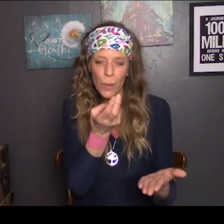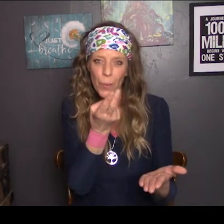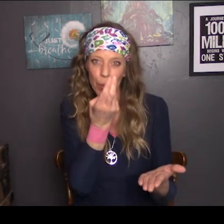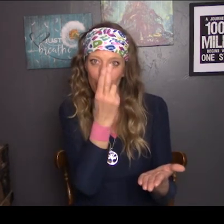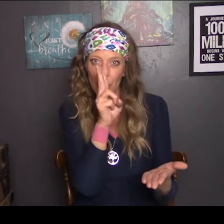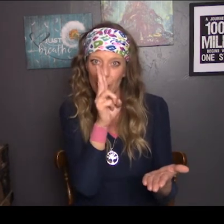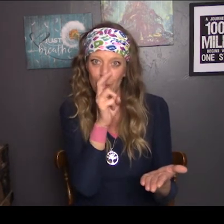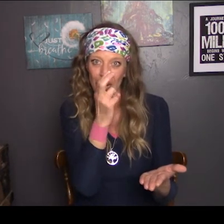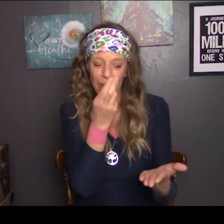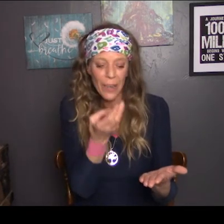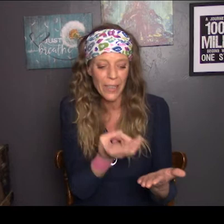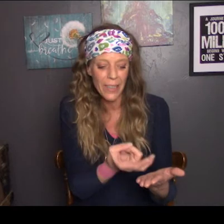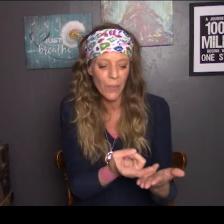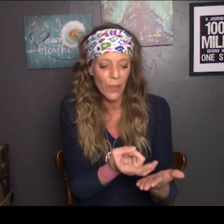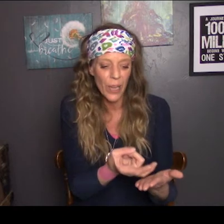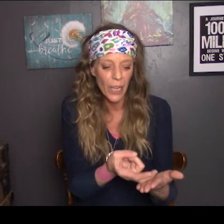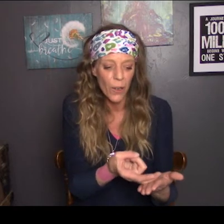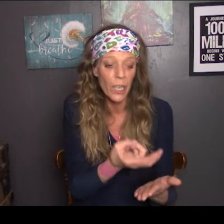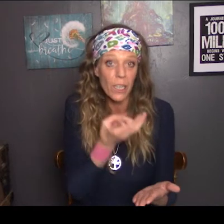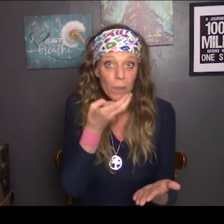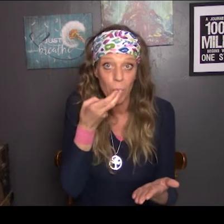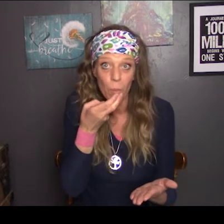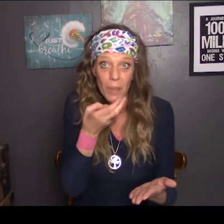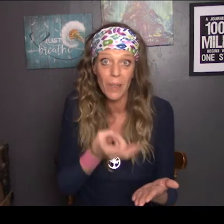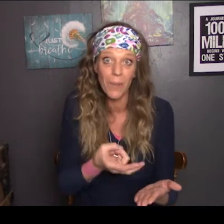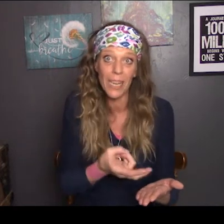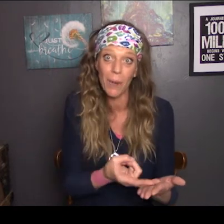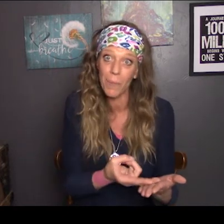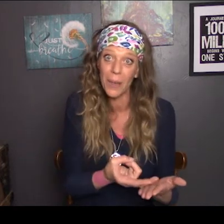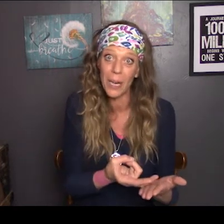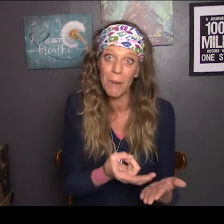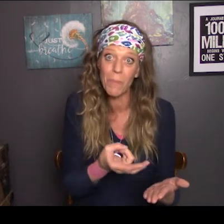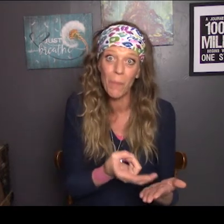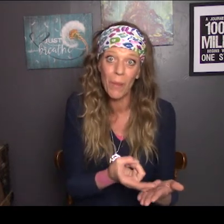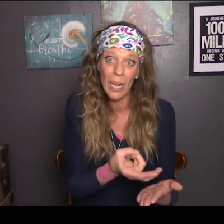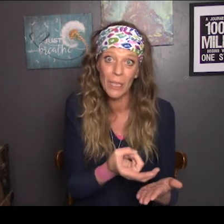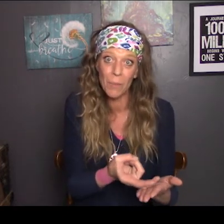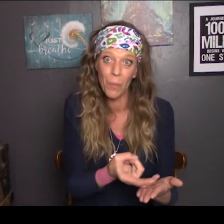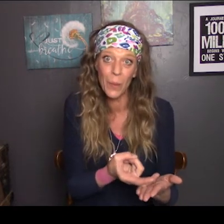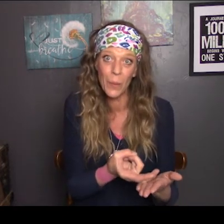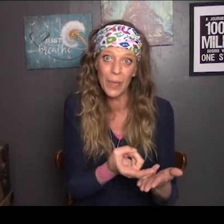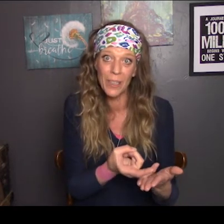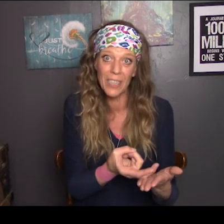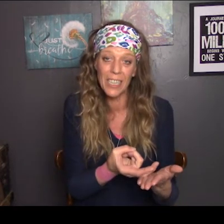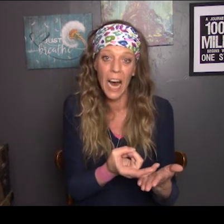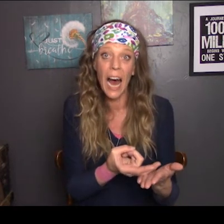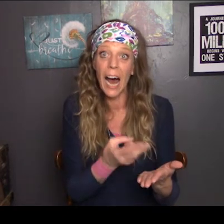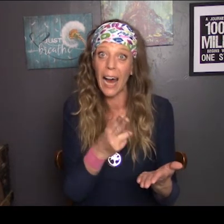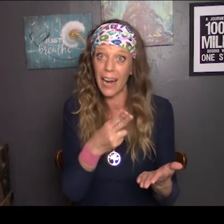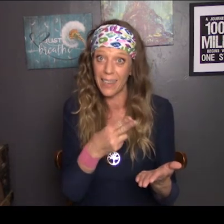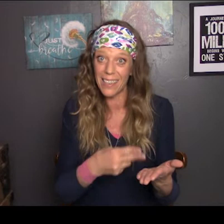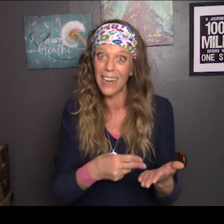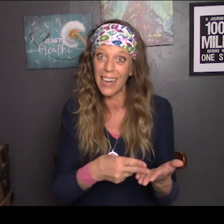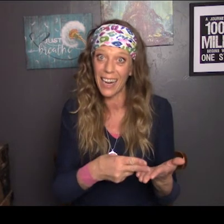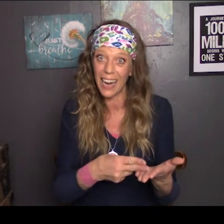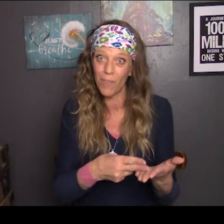Crawl your two fingers like you're gonna spoon something up in the spoon. And a knife